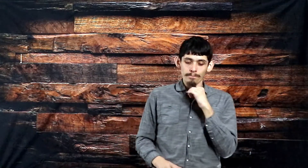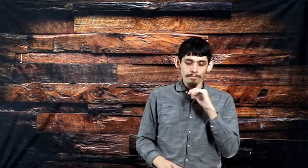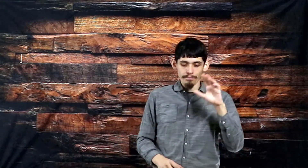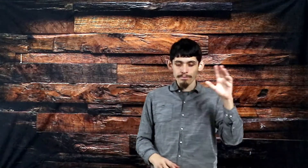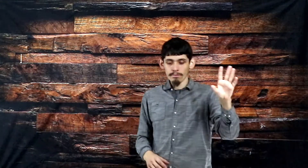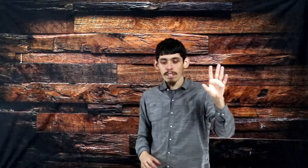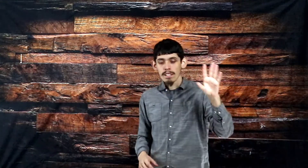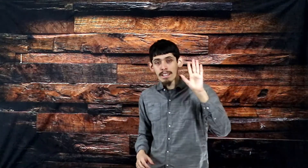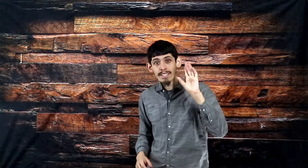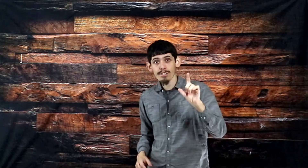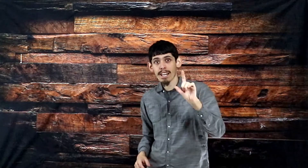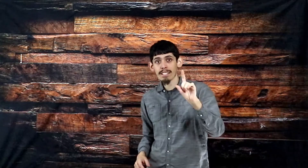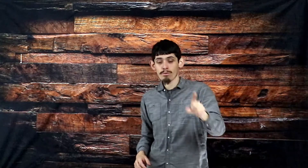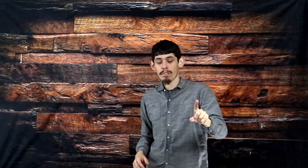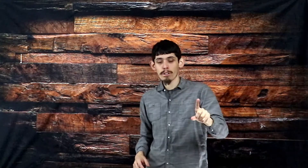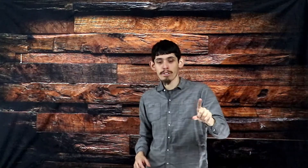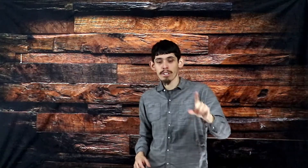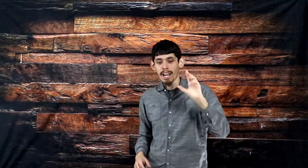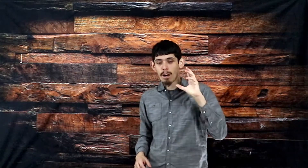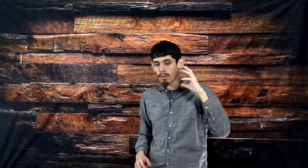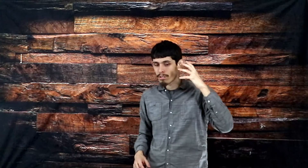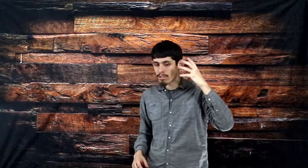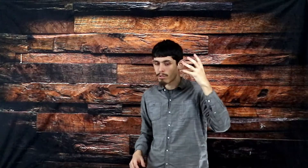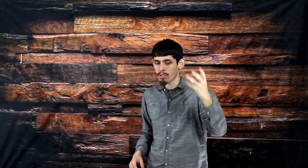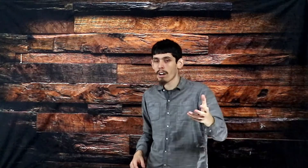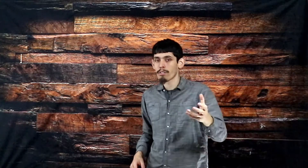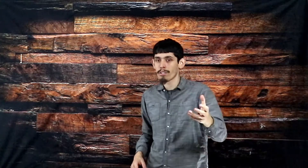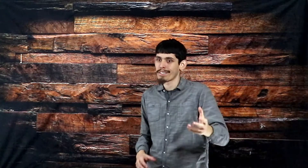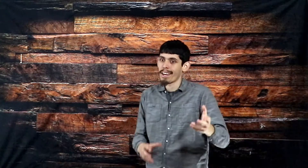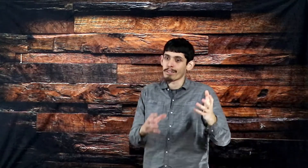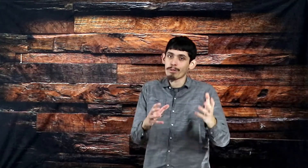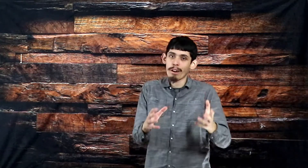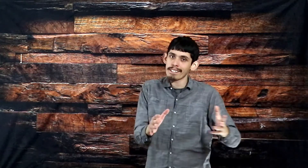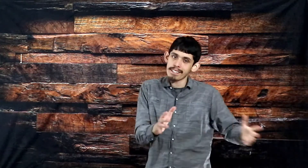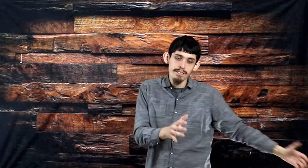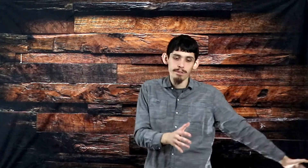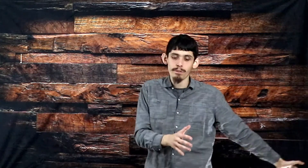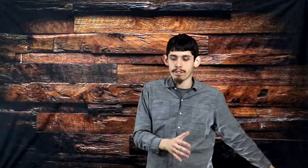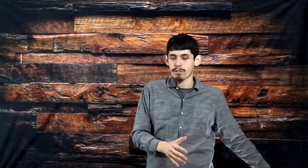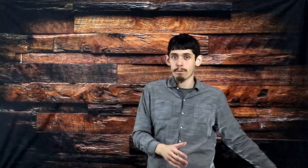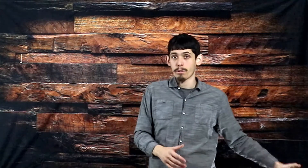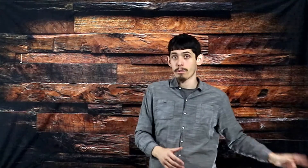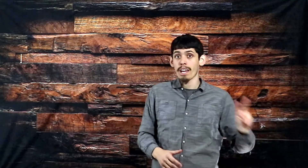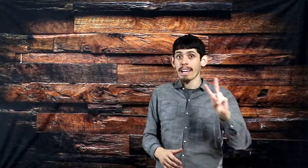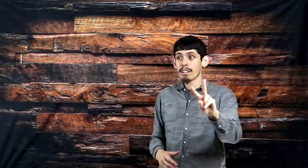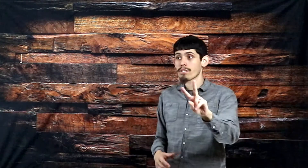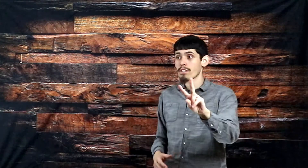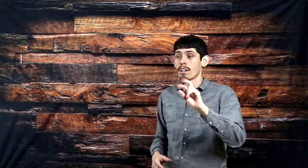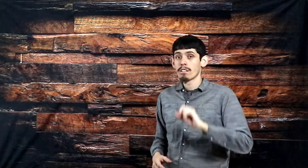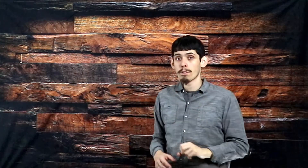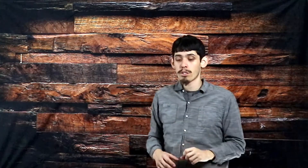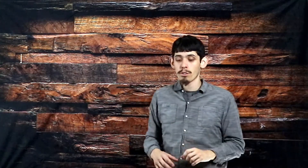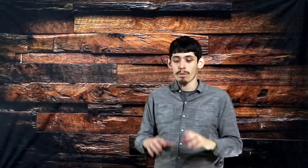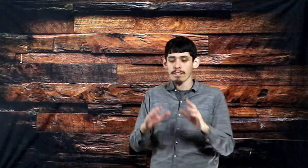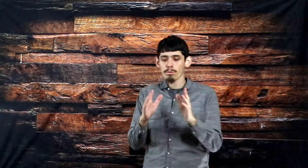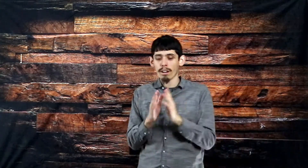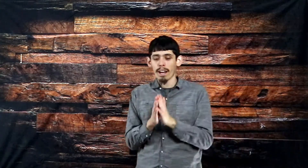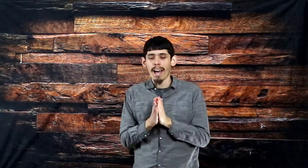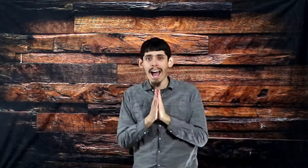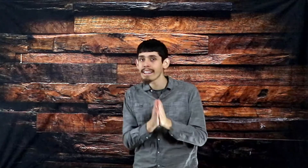that's the first thing I want to just cover is that Christ is throughout the scriptures. Here's number two. This is what I highly